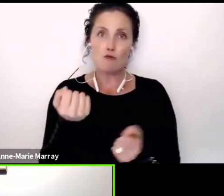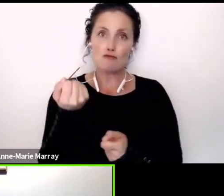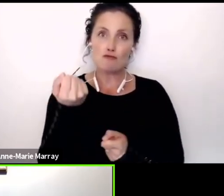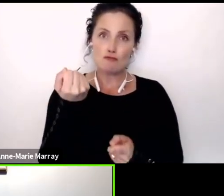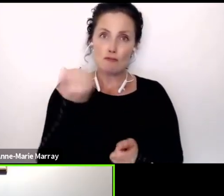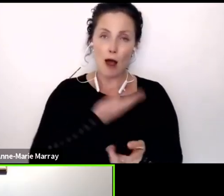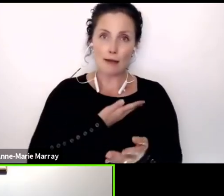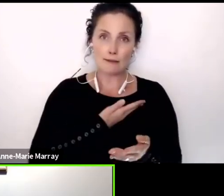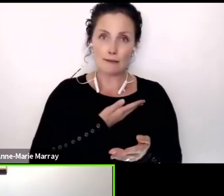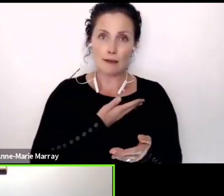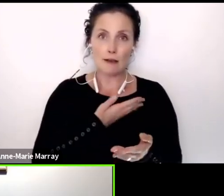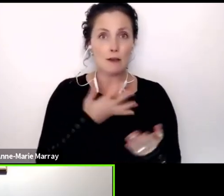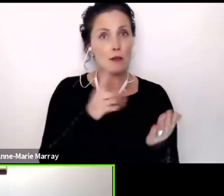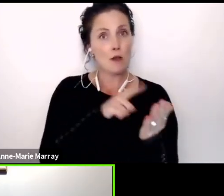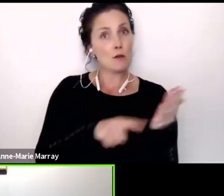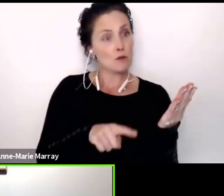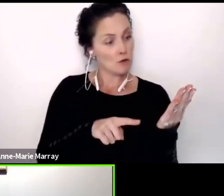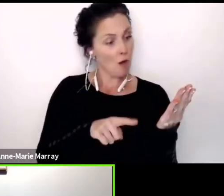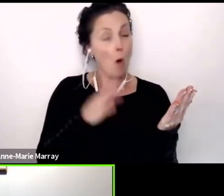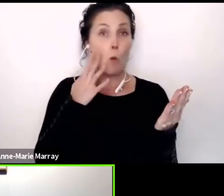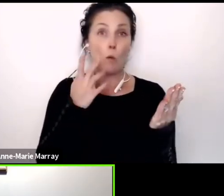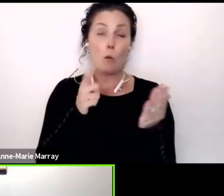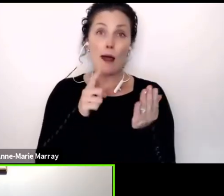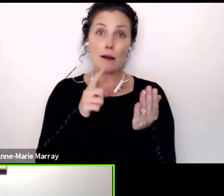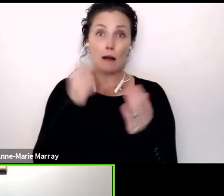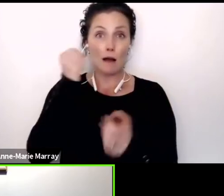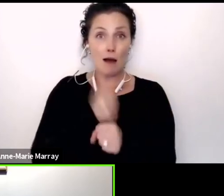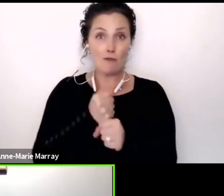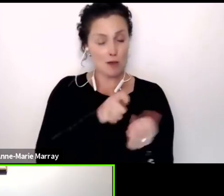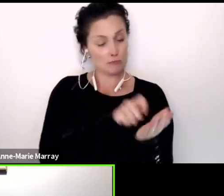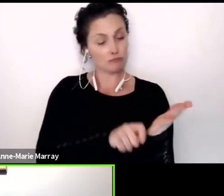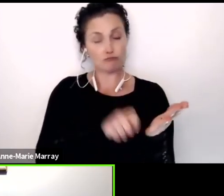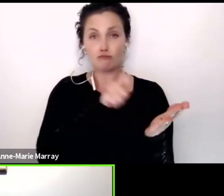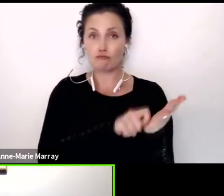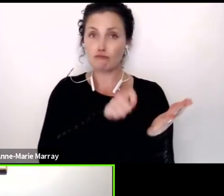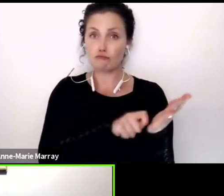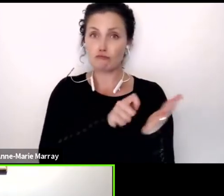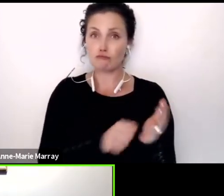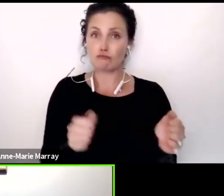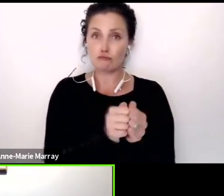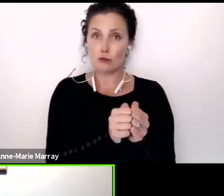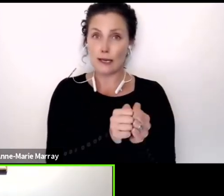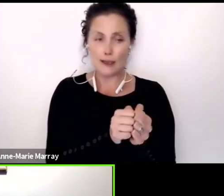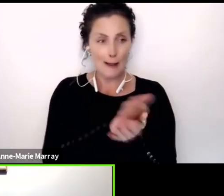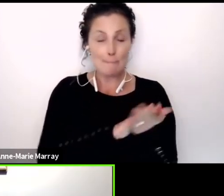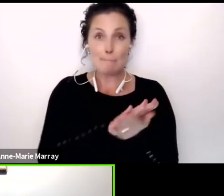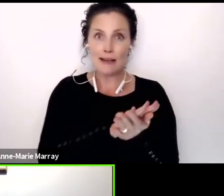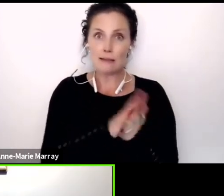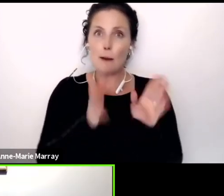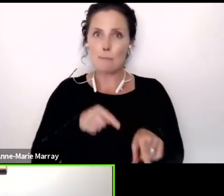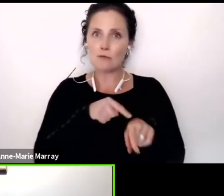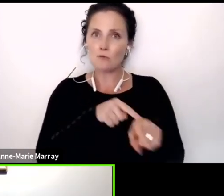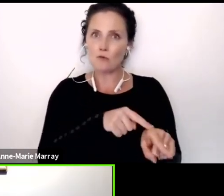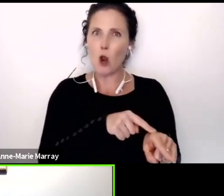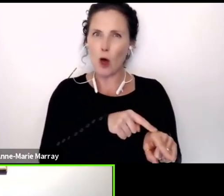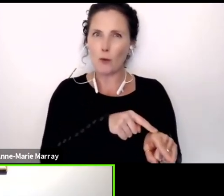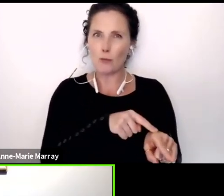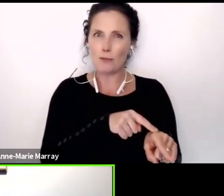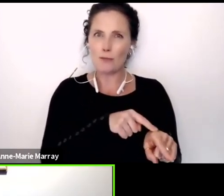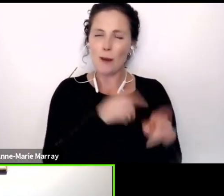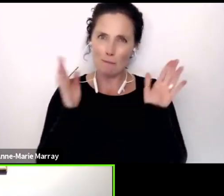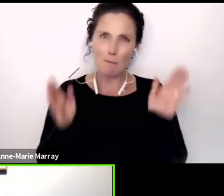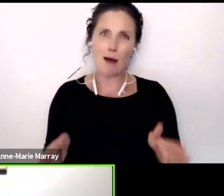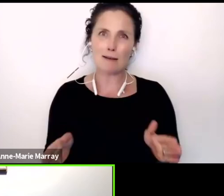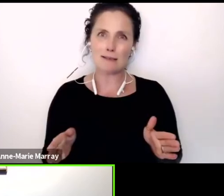treaty, it agrees to be bound by the obligations within that treaty, and that includes agreeing, and I guess that's what